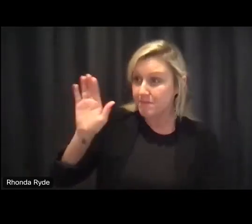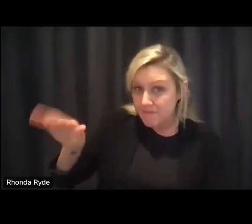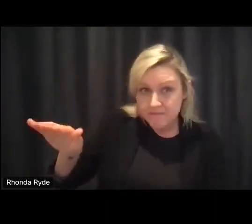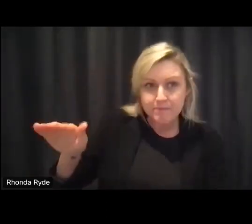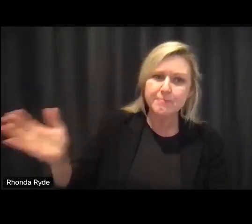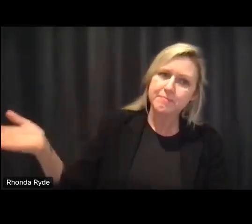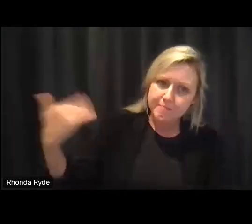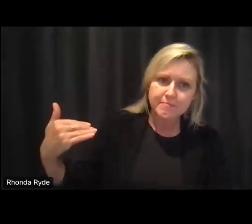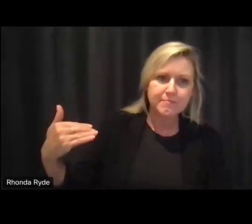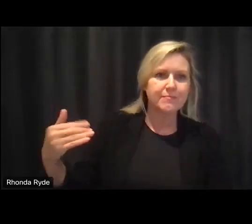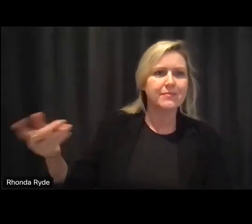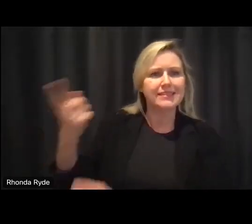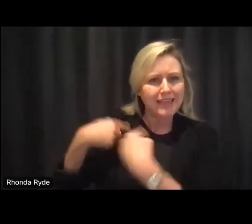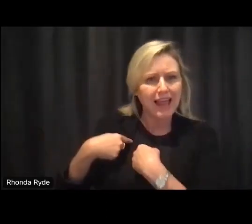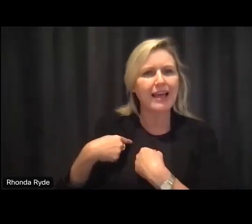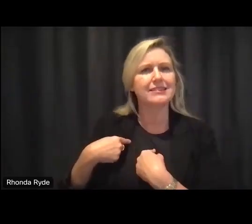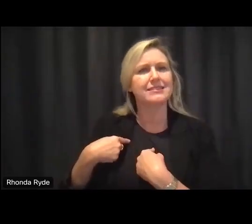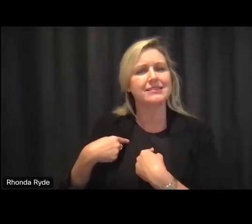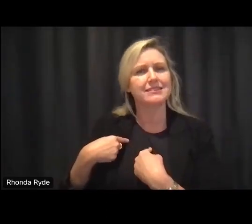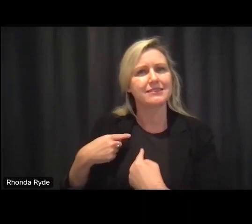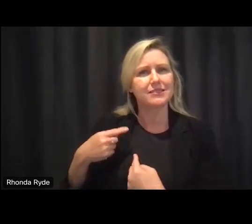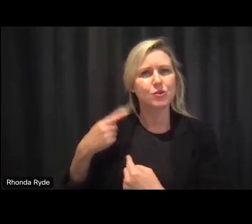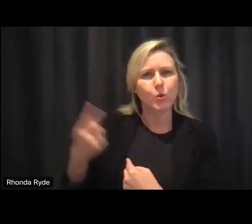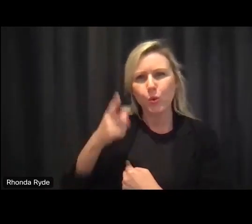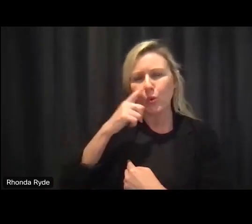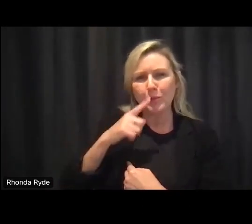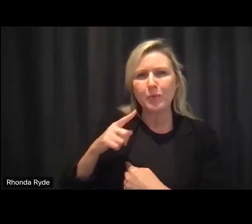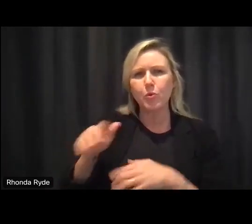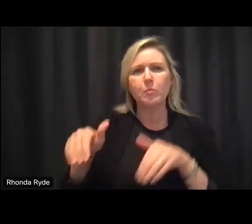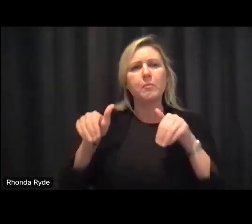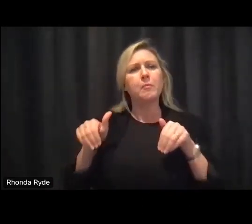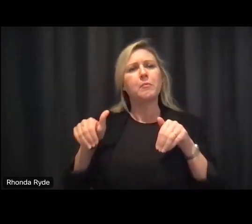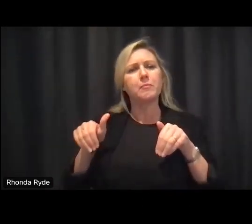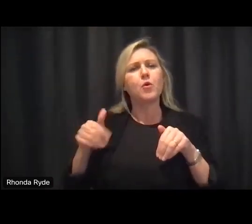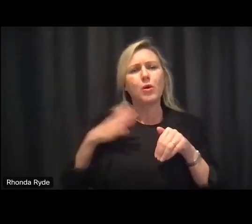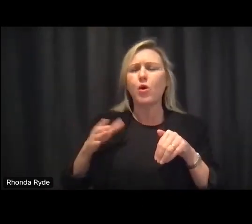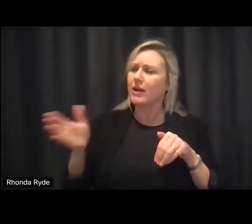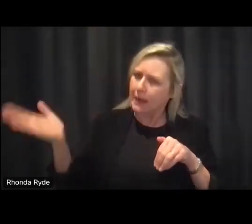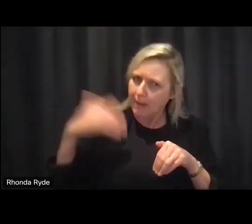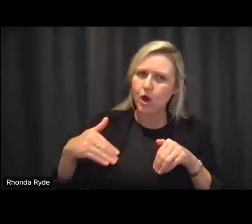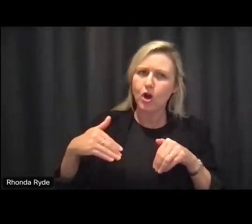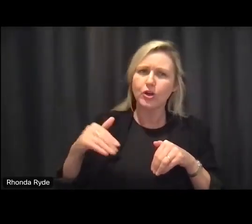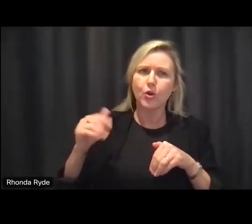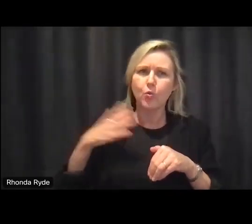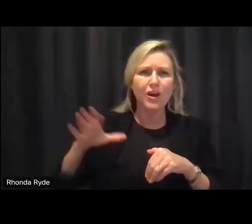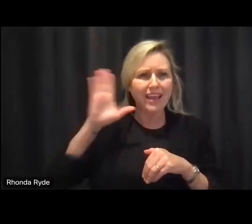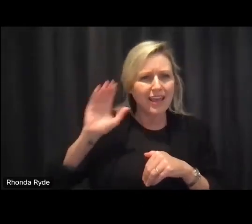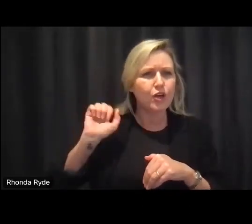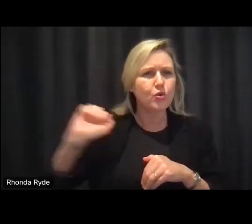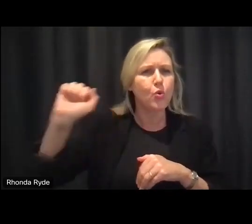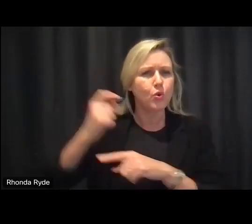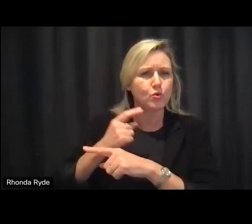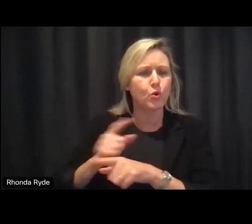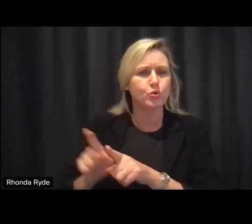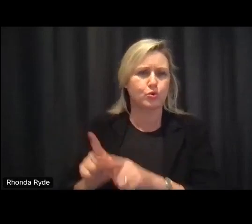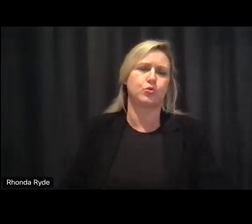about how do we talk to people who don't usually participate in these process so that they have their voices heard um